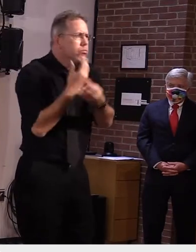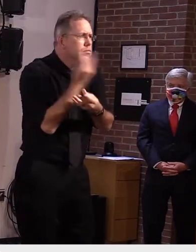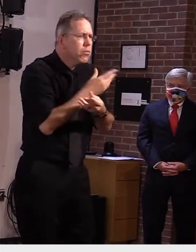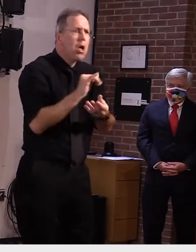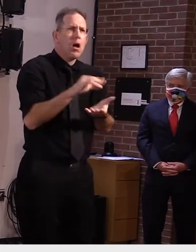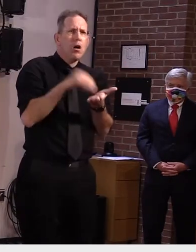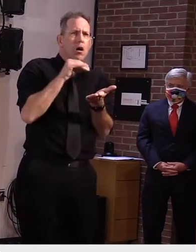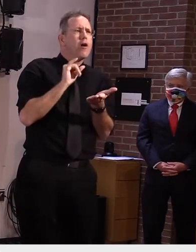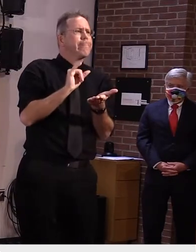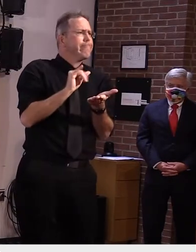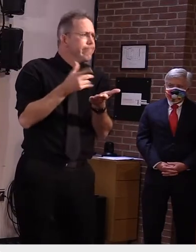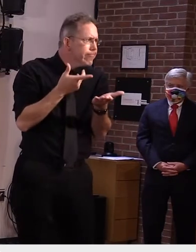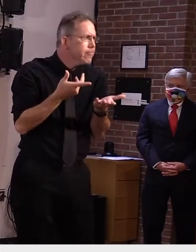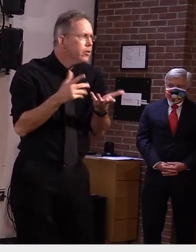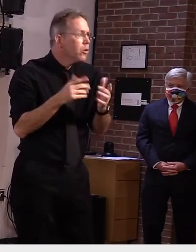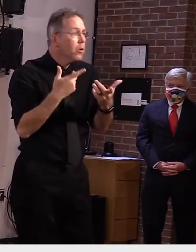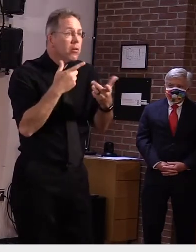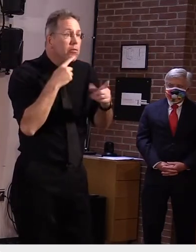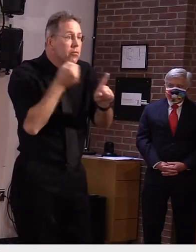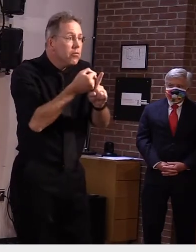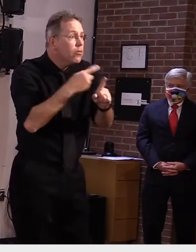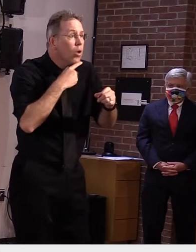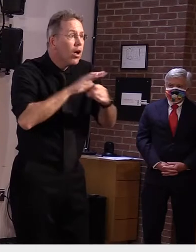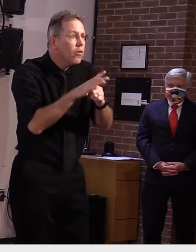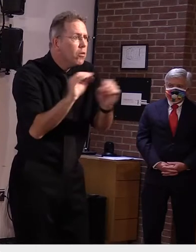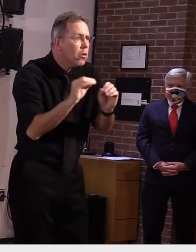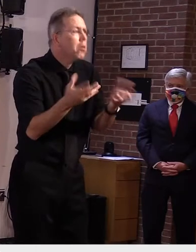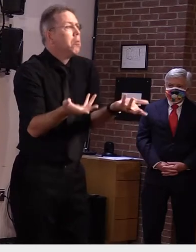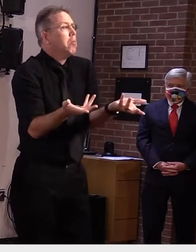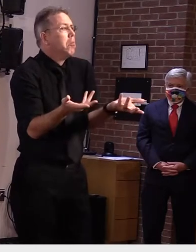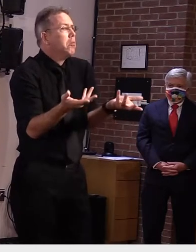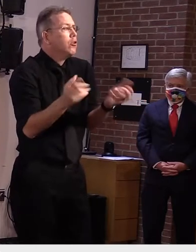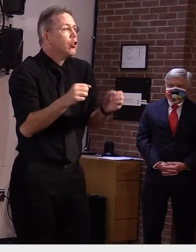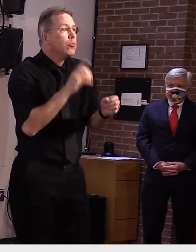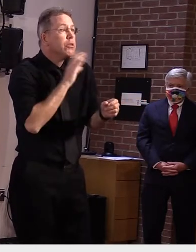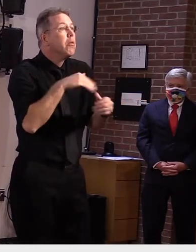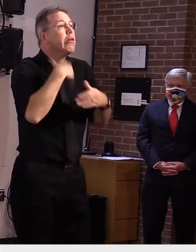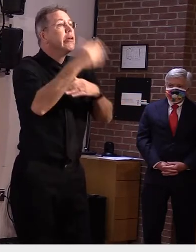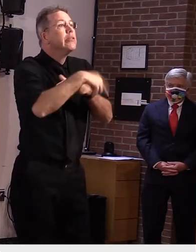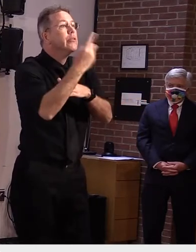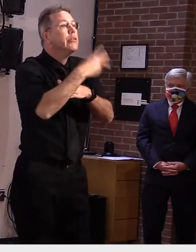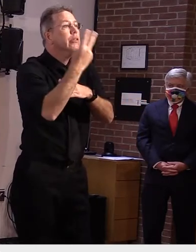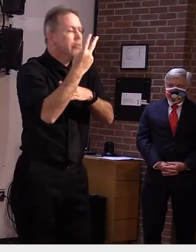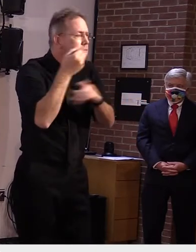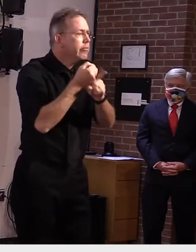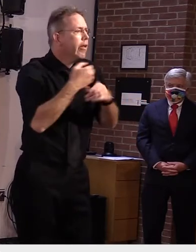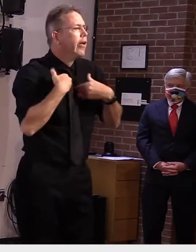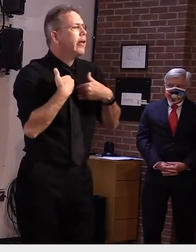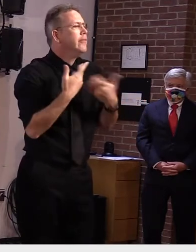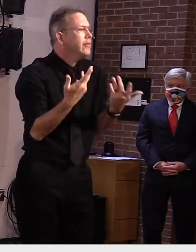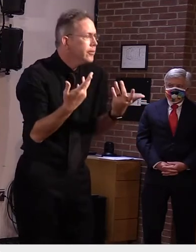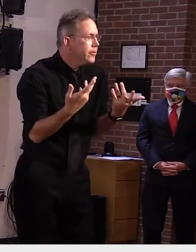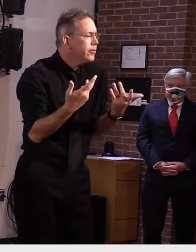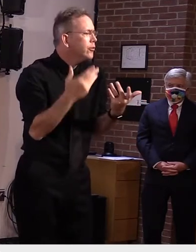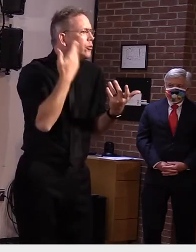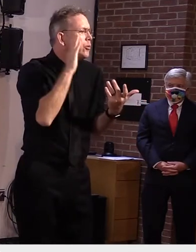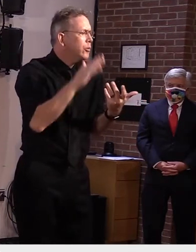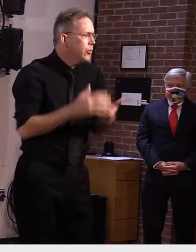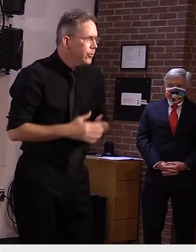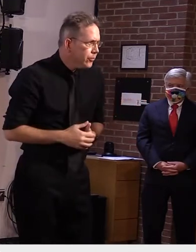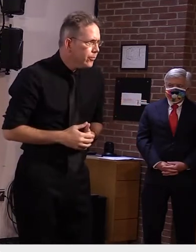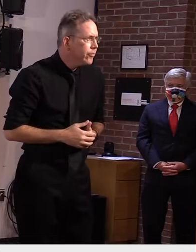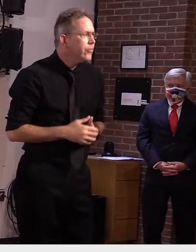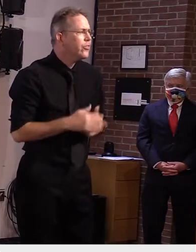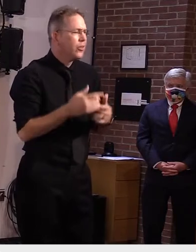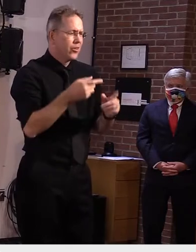that these entities are offering testing as long as people understand what the result means for them and